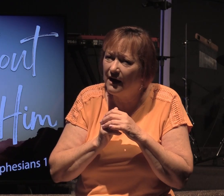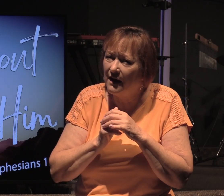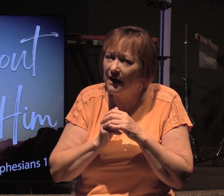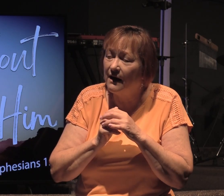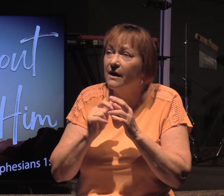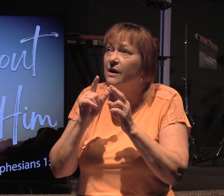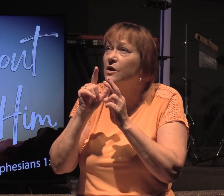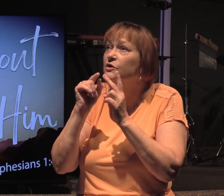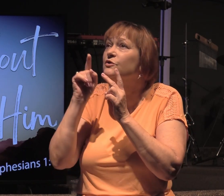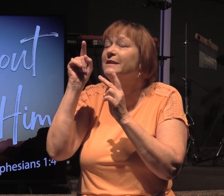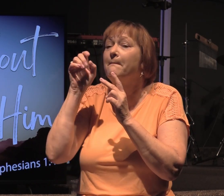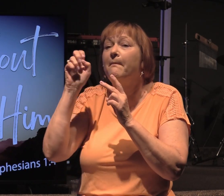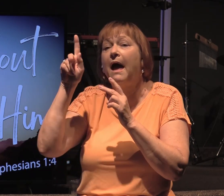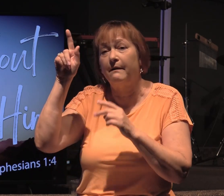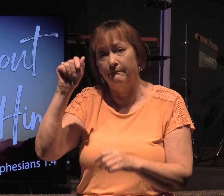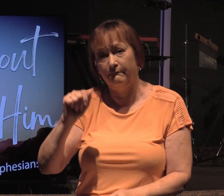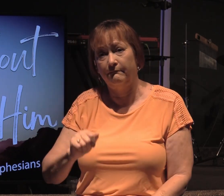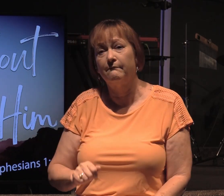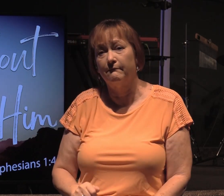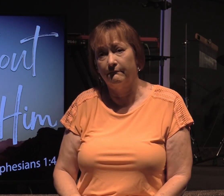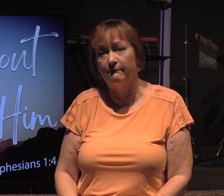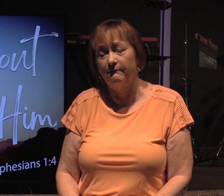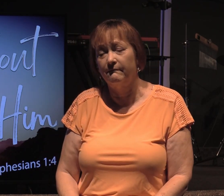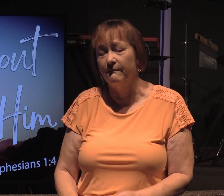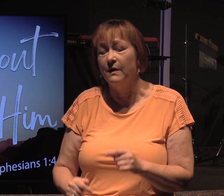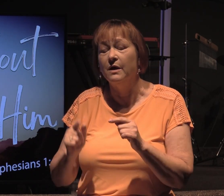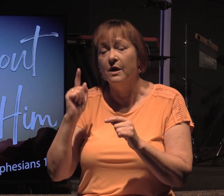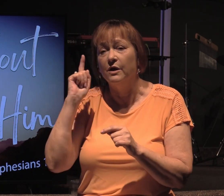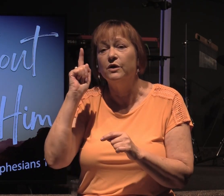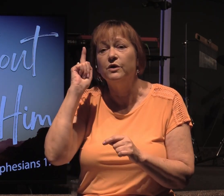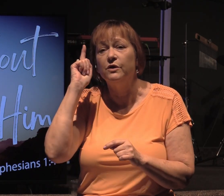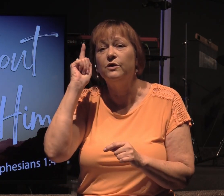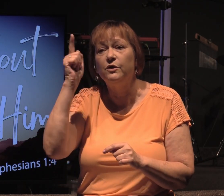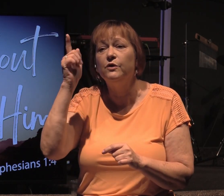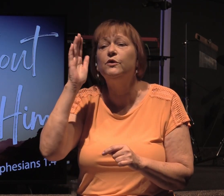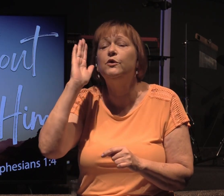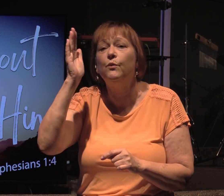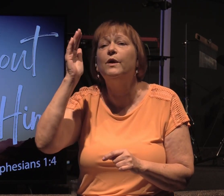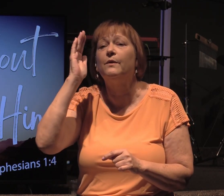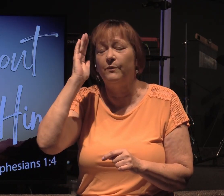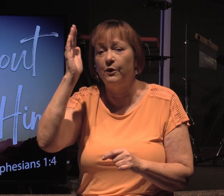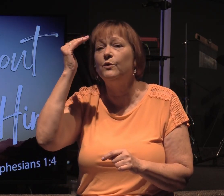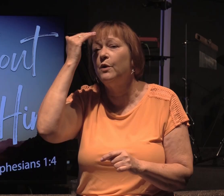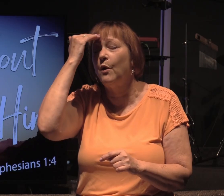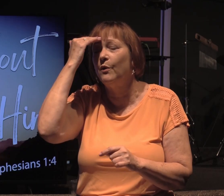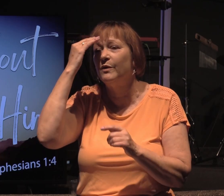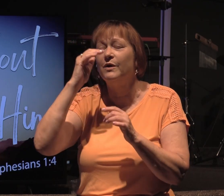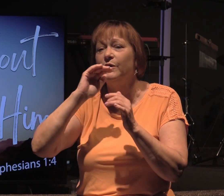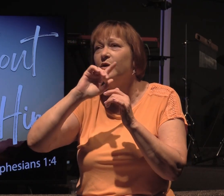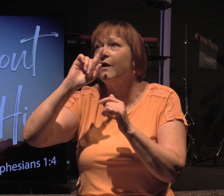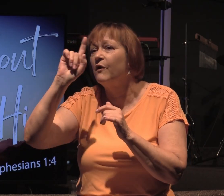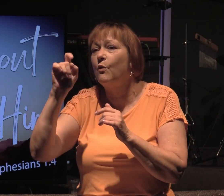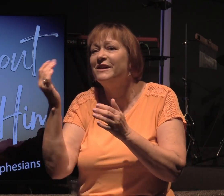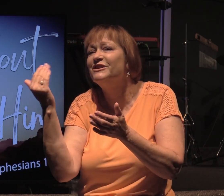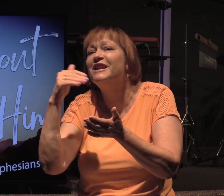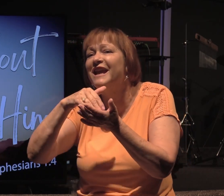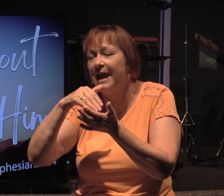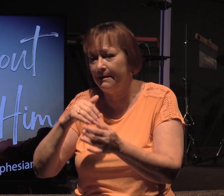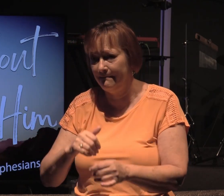Choose Him back. And you'll find out. And you'll never question that again.